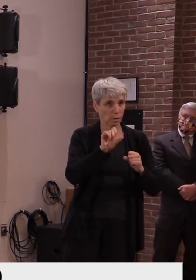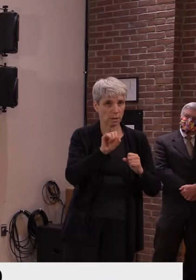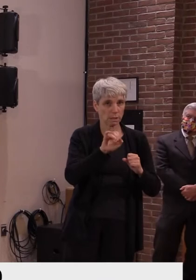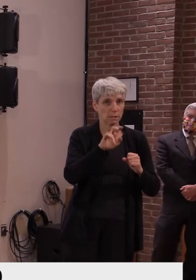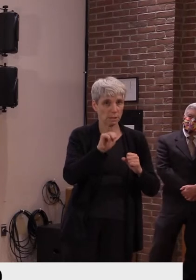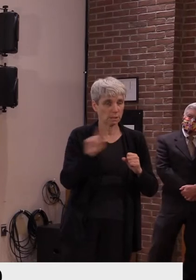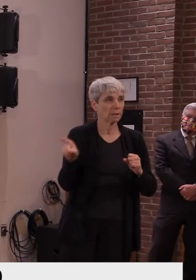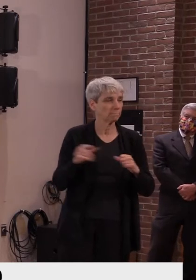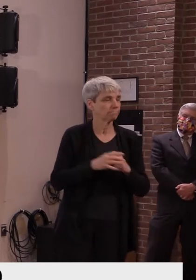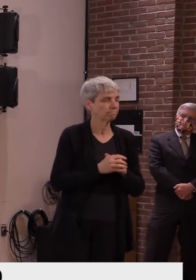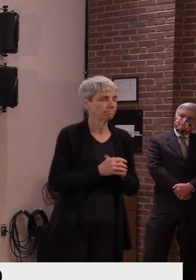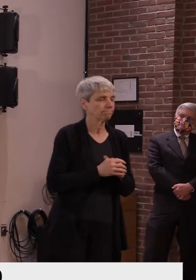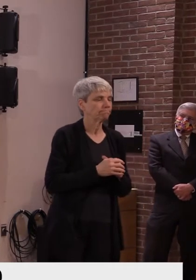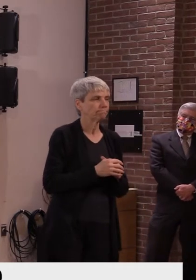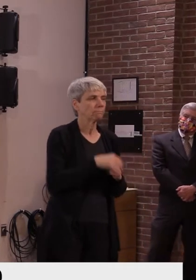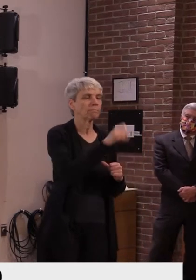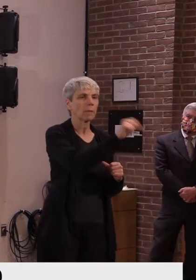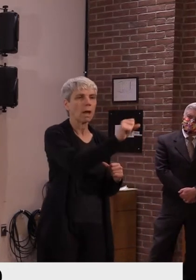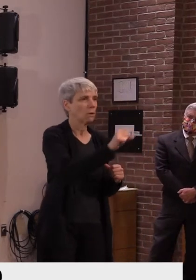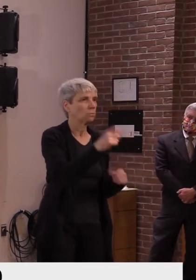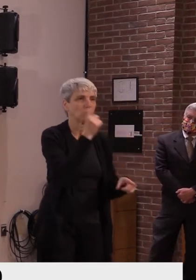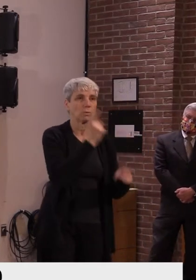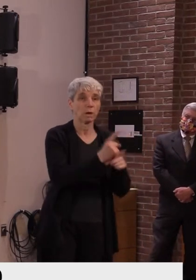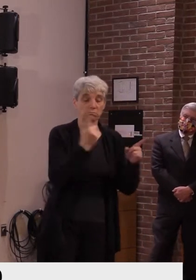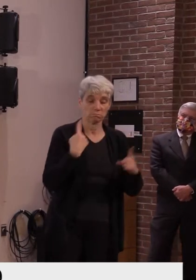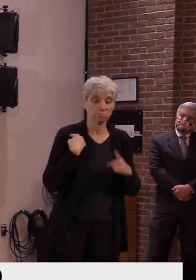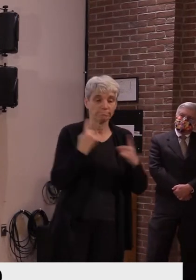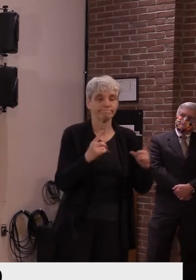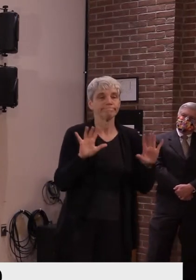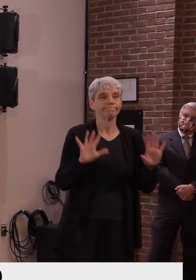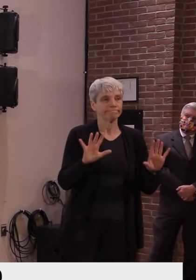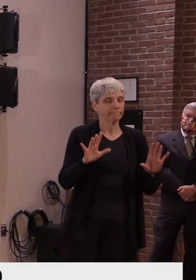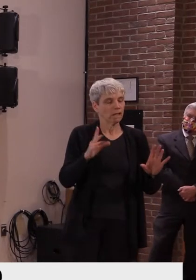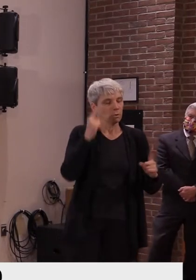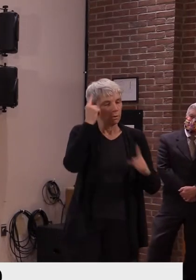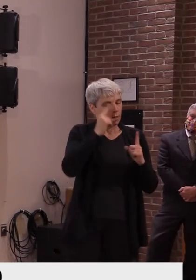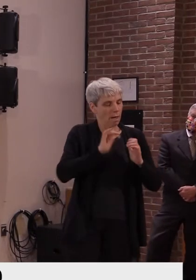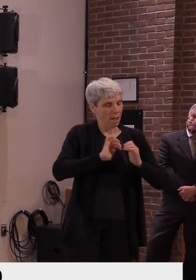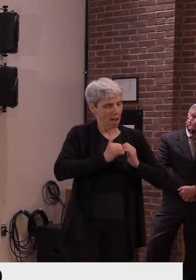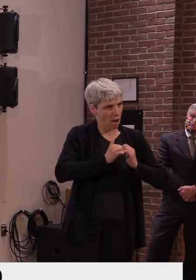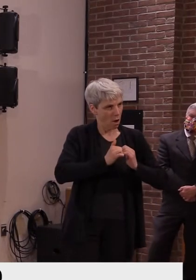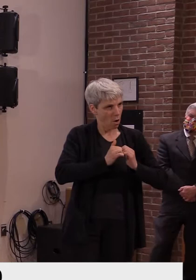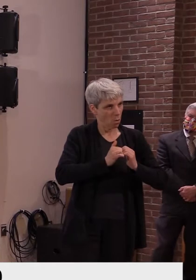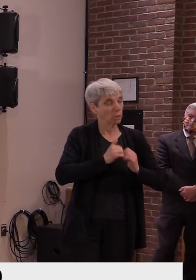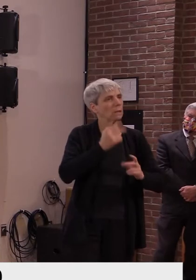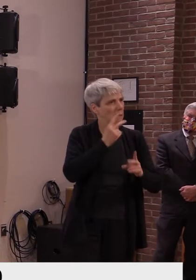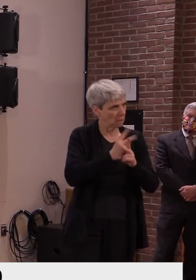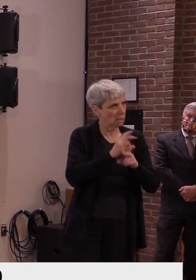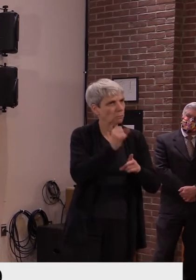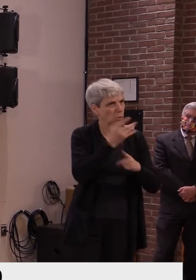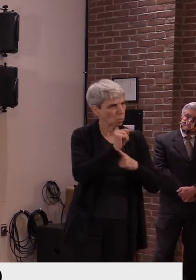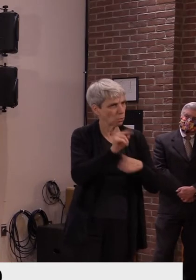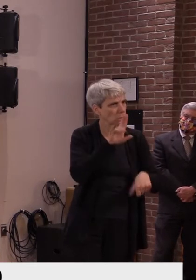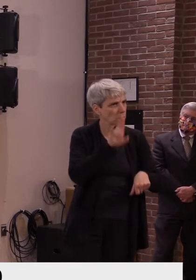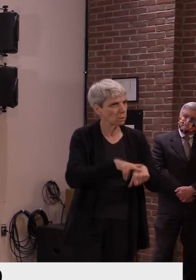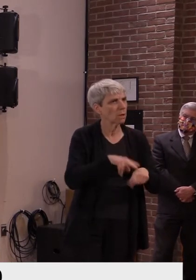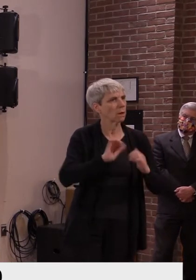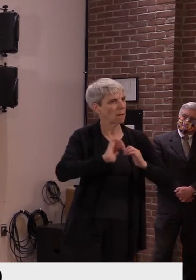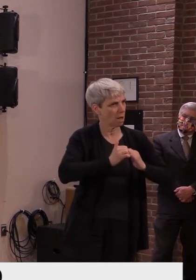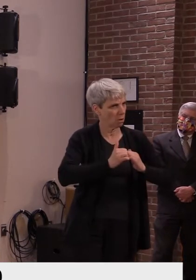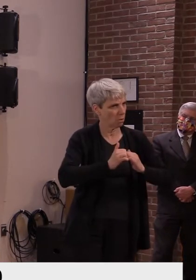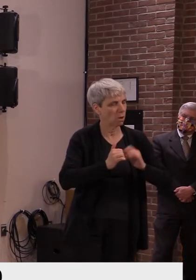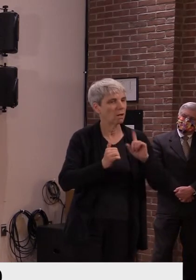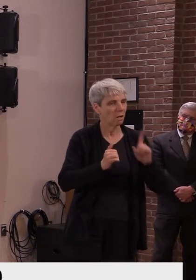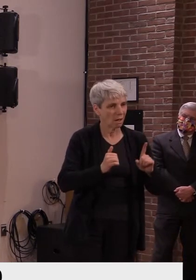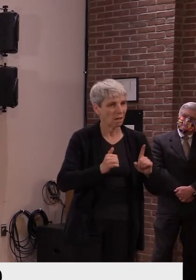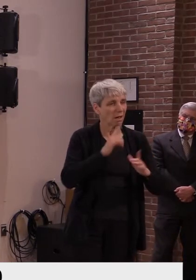how, right? Um, what we're seeing right now, what we just experienced with the, with the outbreak, uh, with the San Fermat facility, uh,